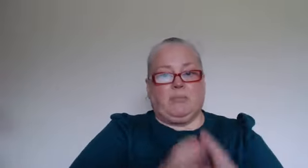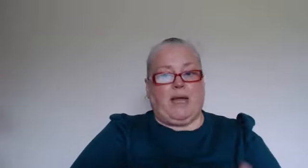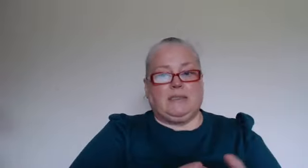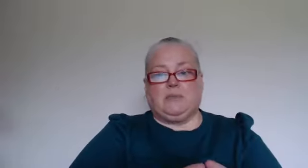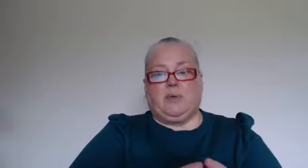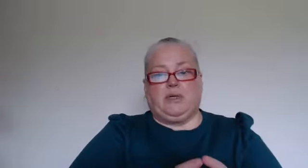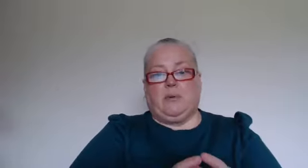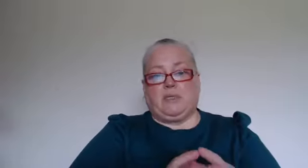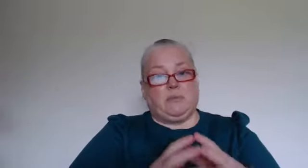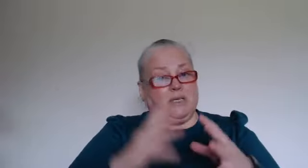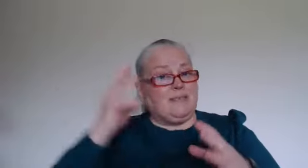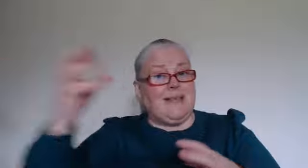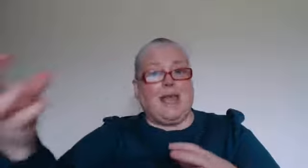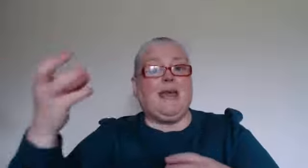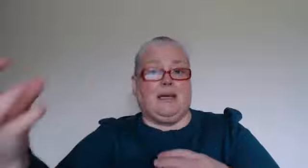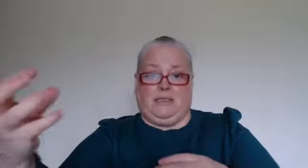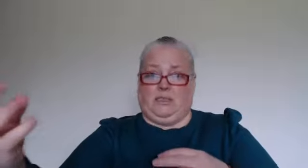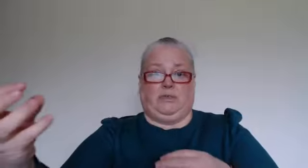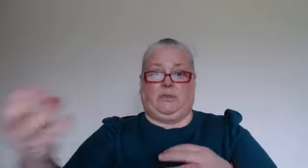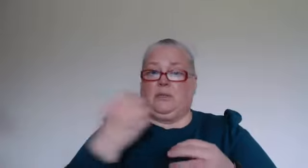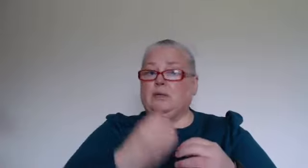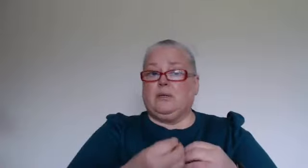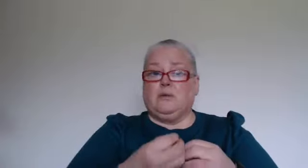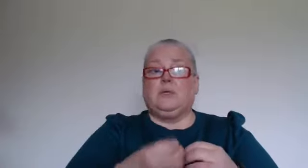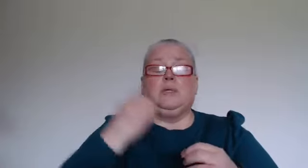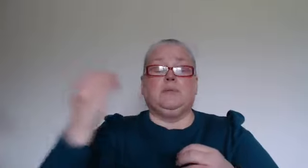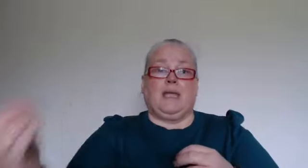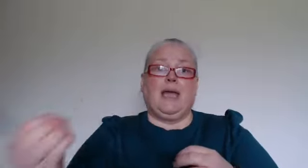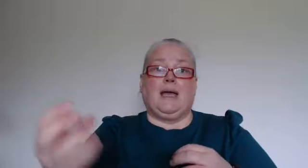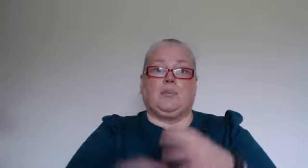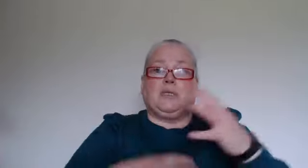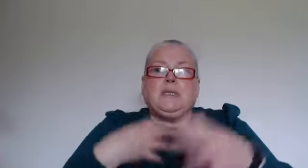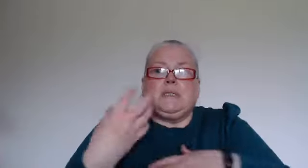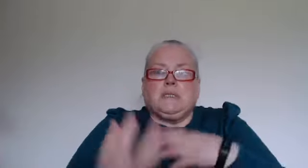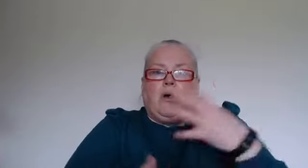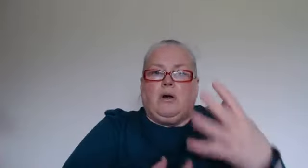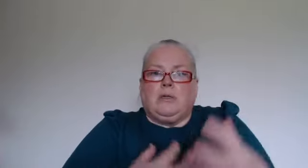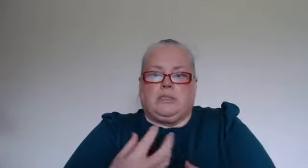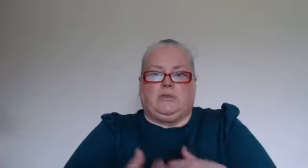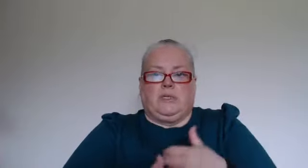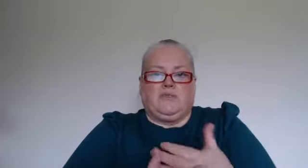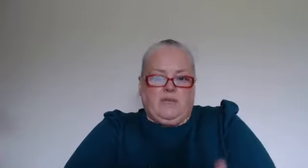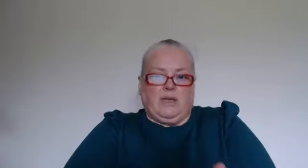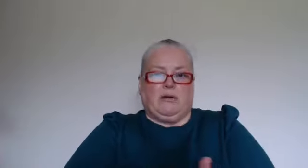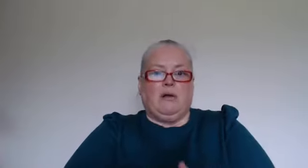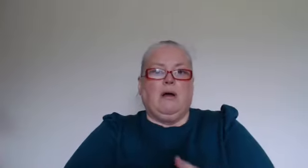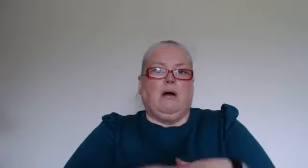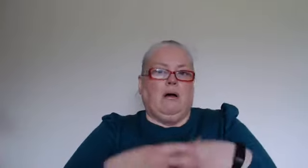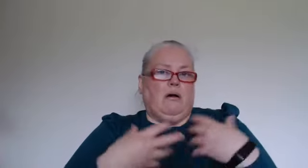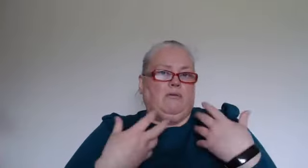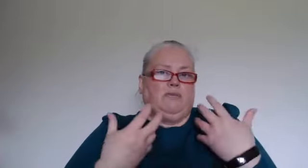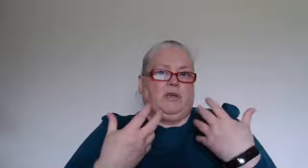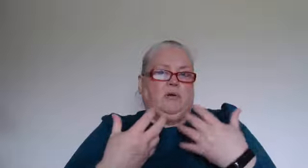abandoned by the person because they had issues, not you, they have but this has caused you this fear of you this